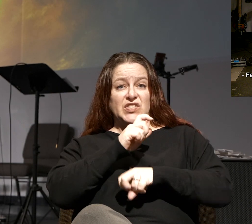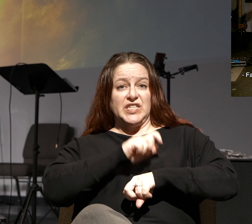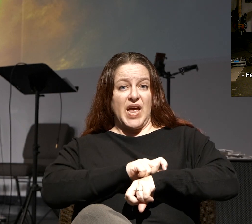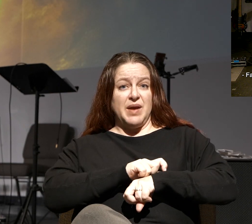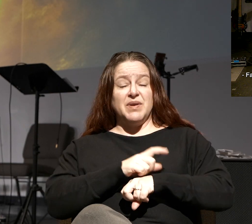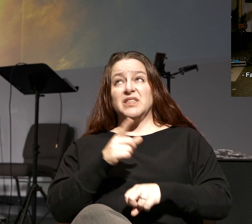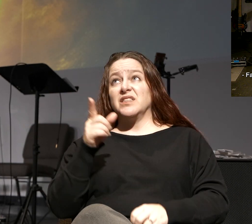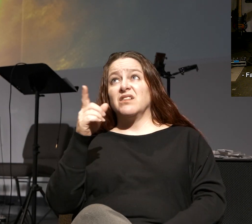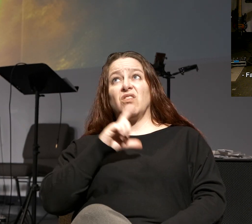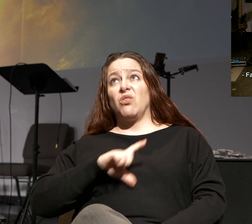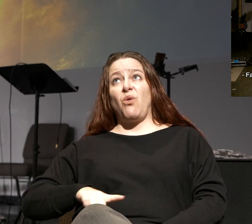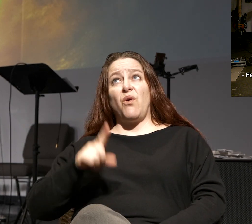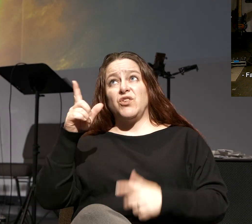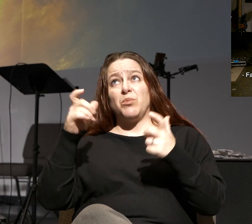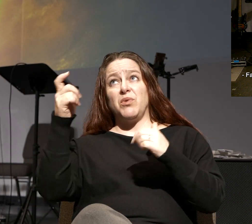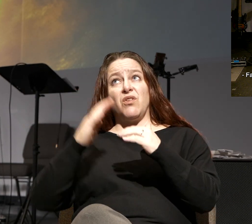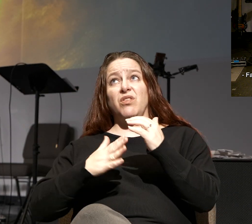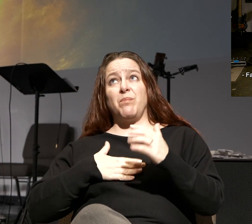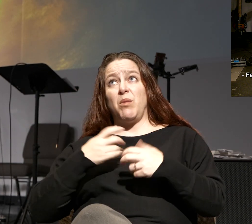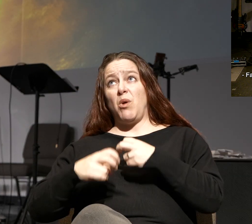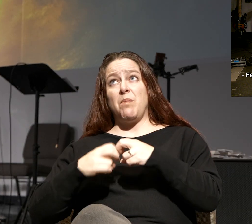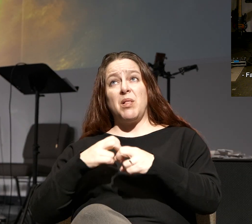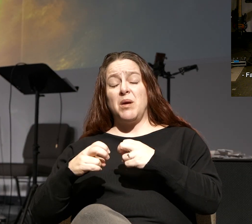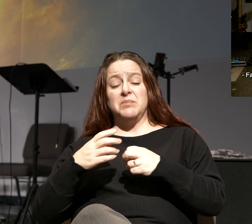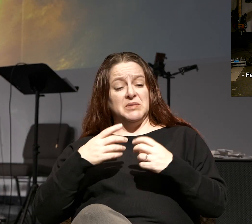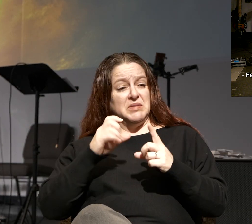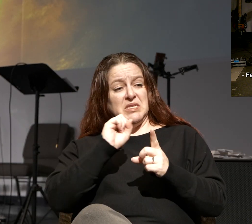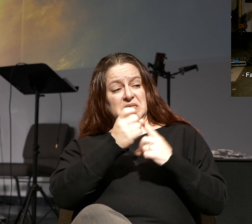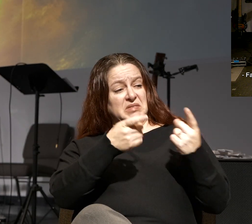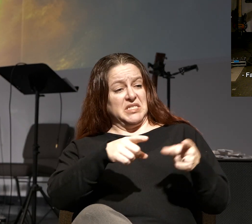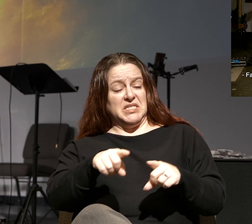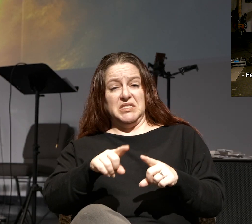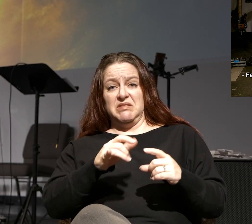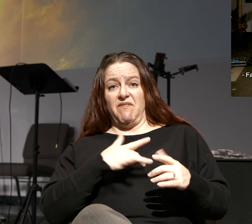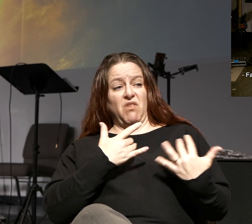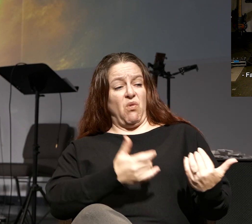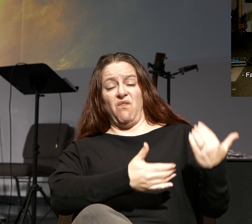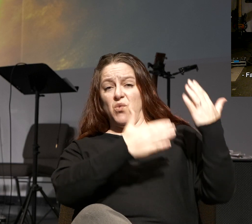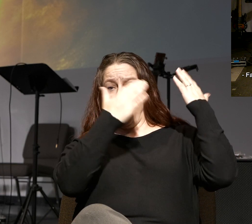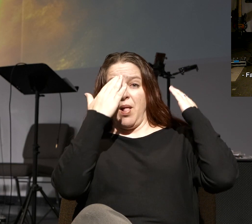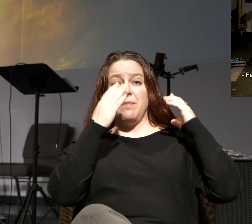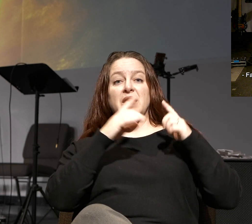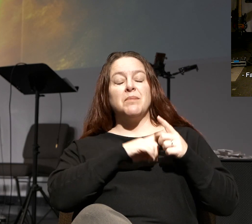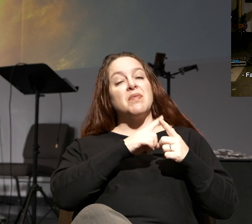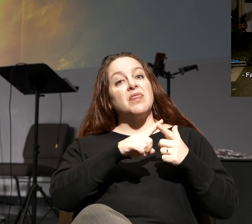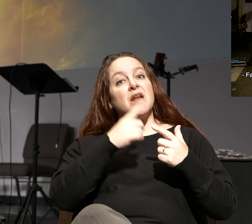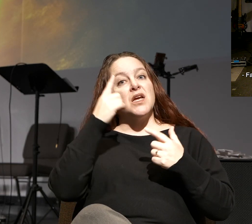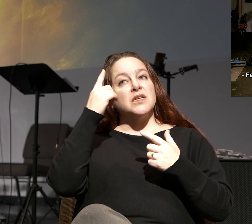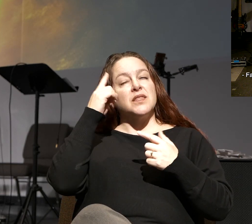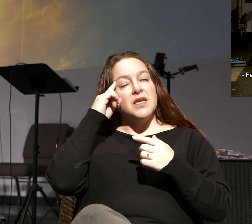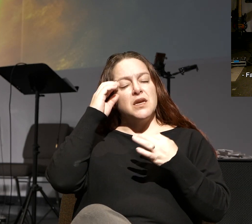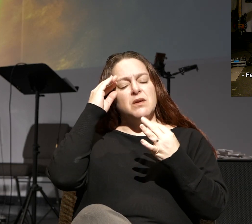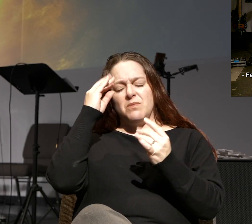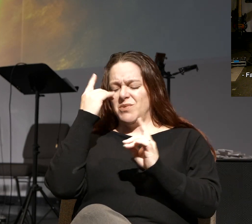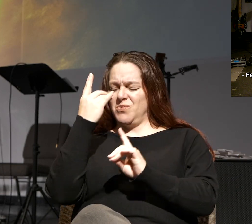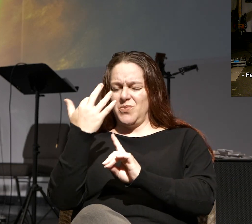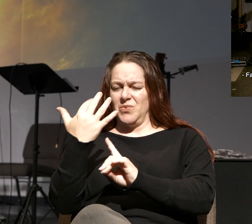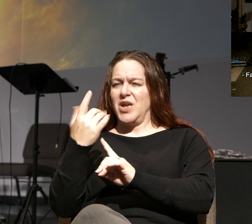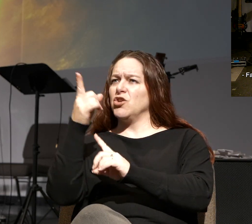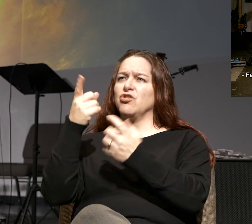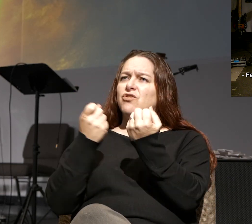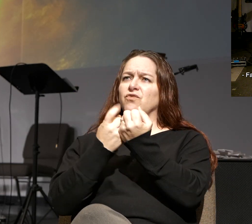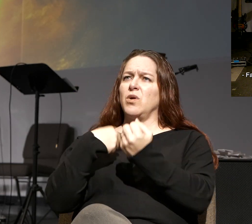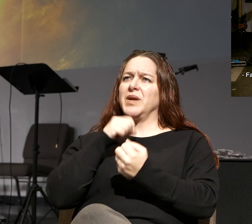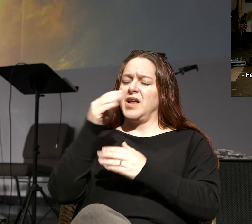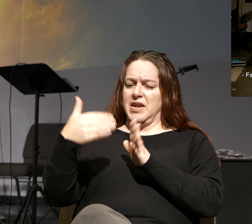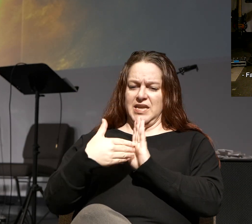I just say, Lord, You're bigger than my problems or circumstances could be overwhelming. But then I start thinking out the implication, wait a minute, You're for